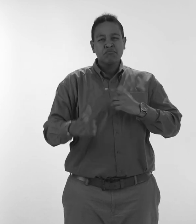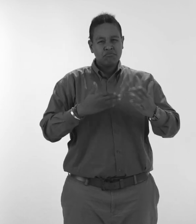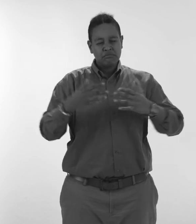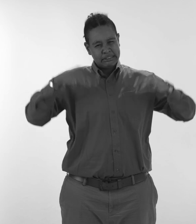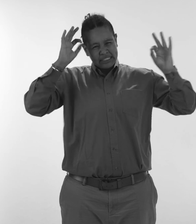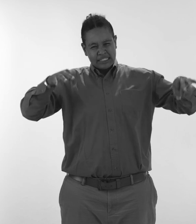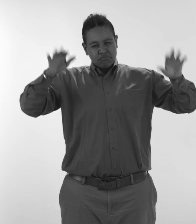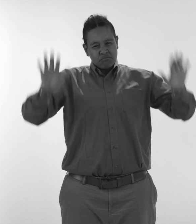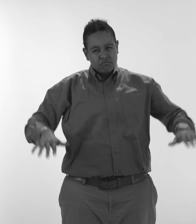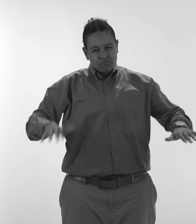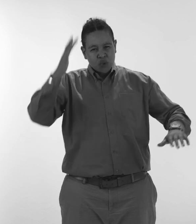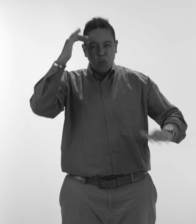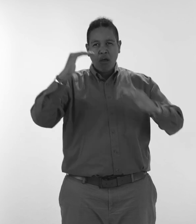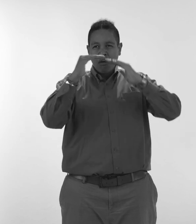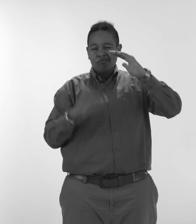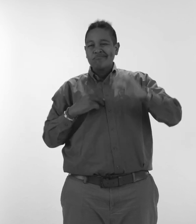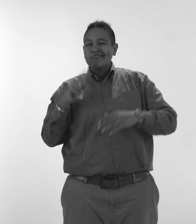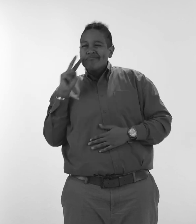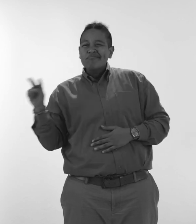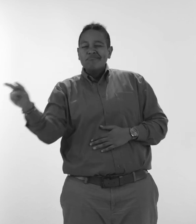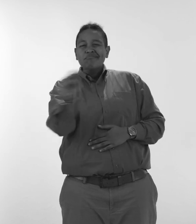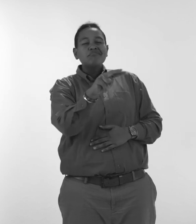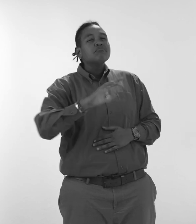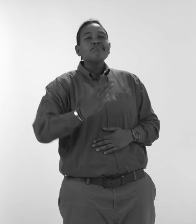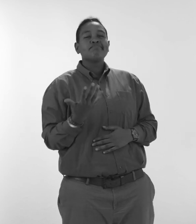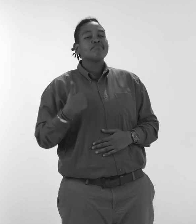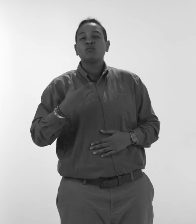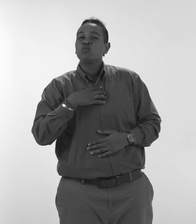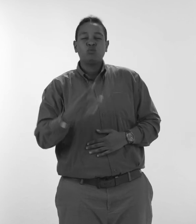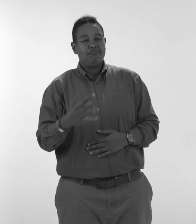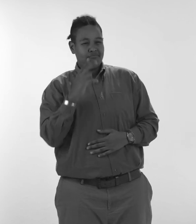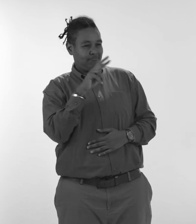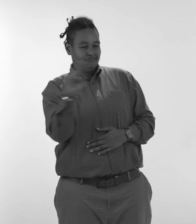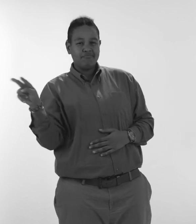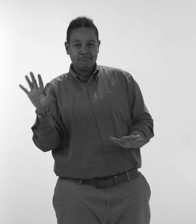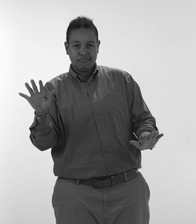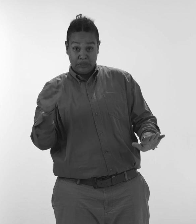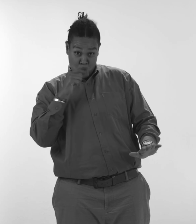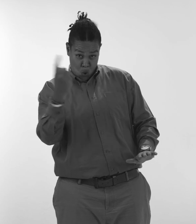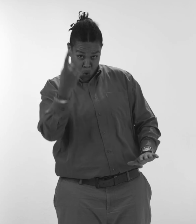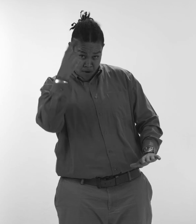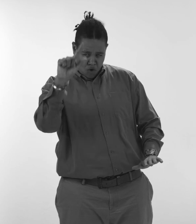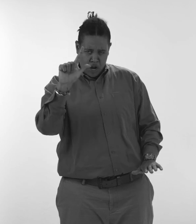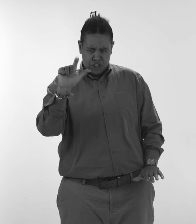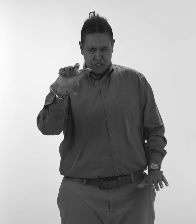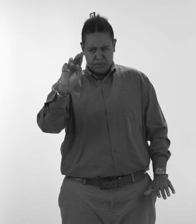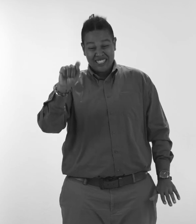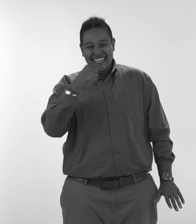but despite all of this I choose to stay because of the inequalities in our society. Not only for the LGBTQ